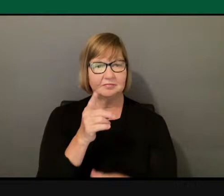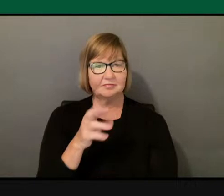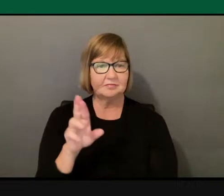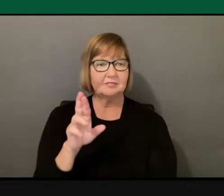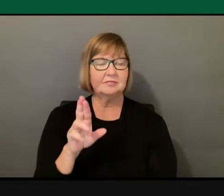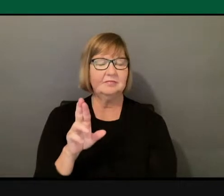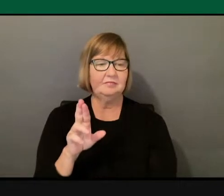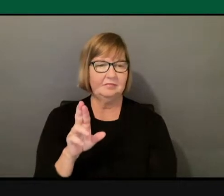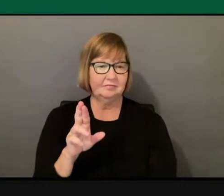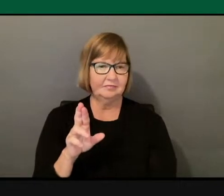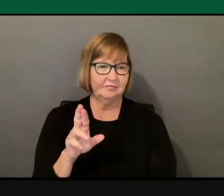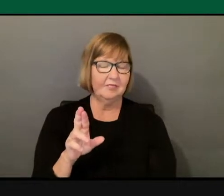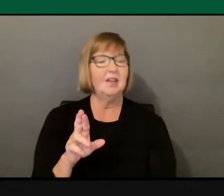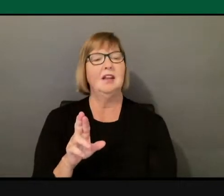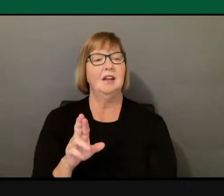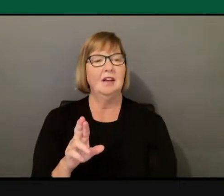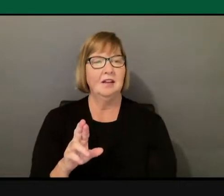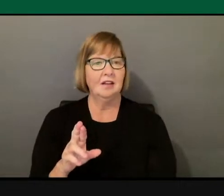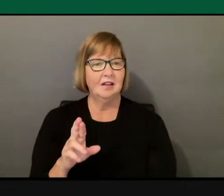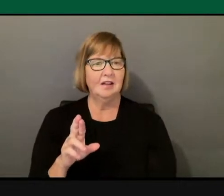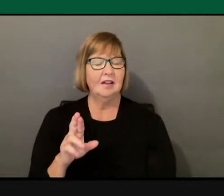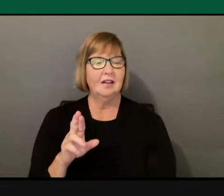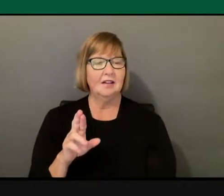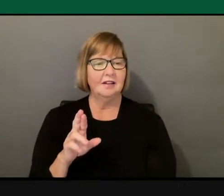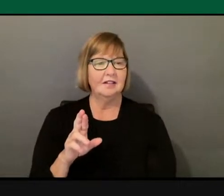Dr. Rita Cameron Wedding.